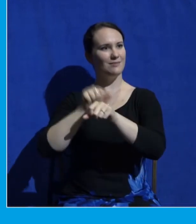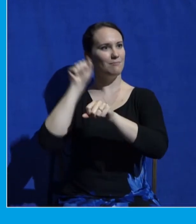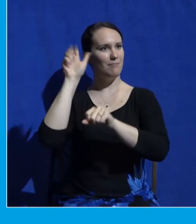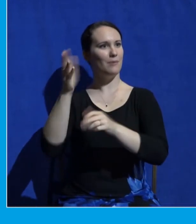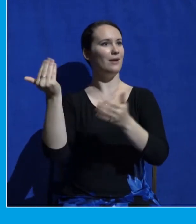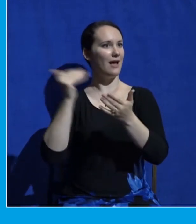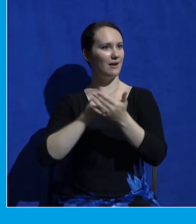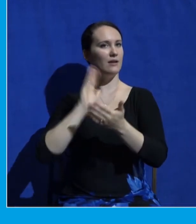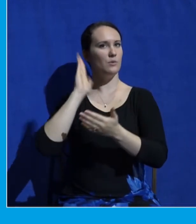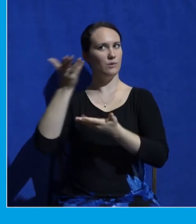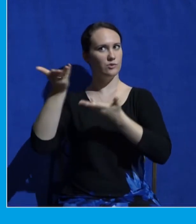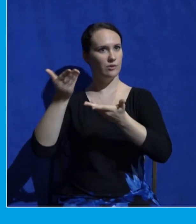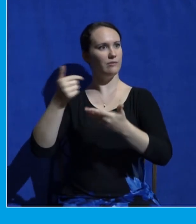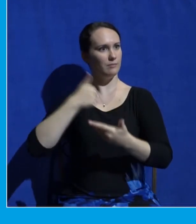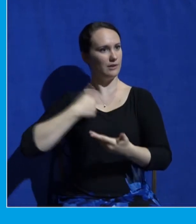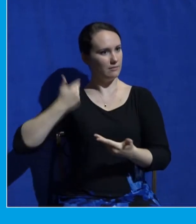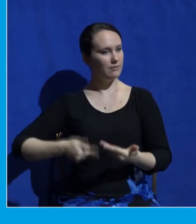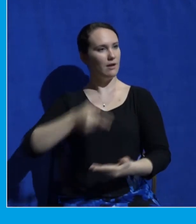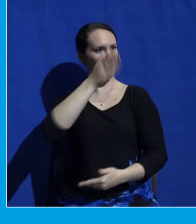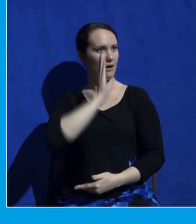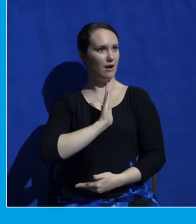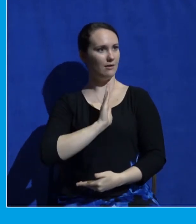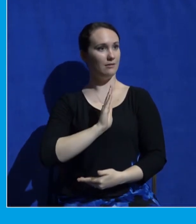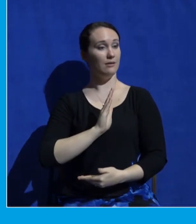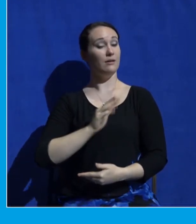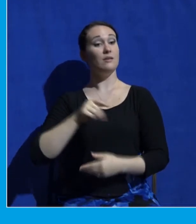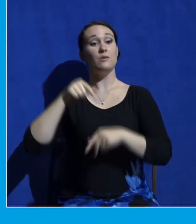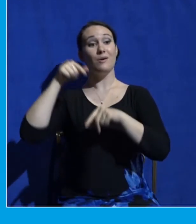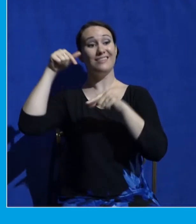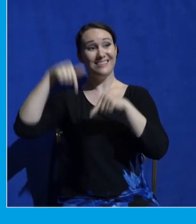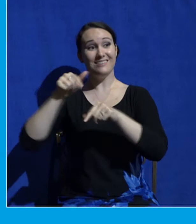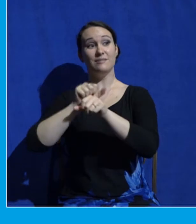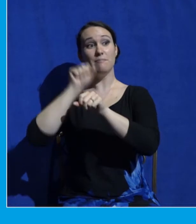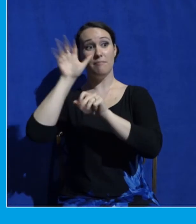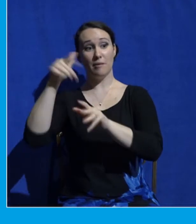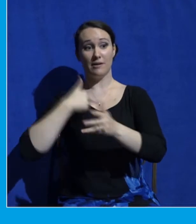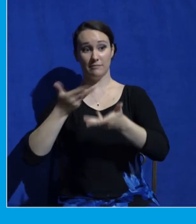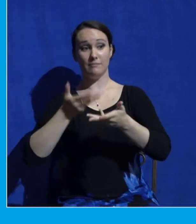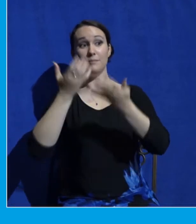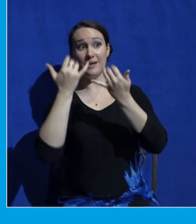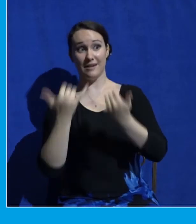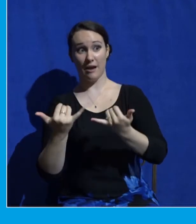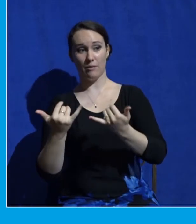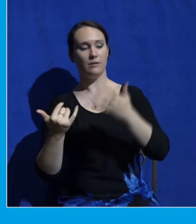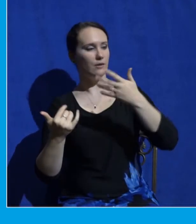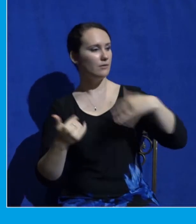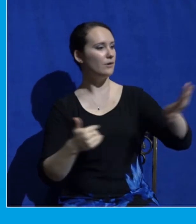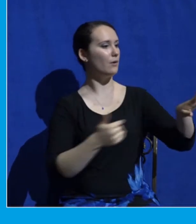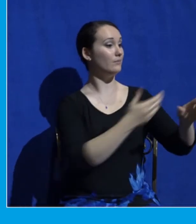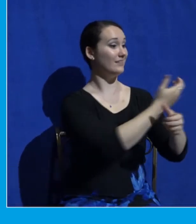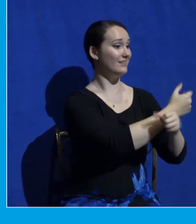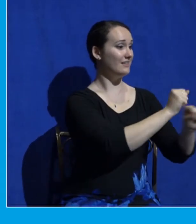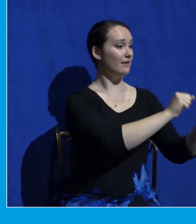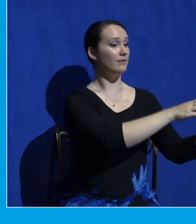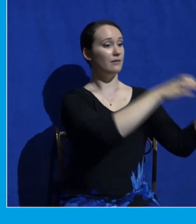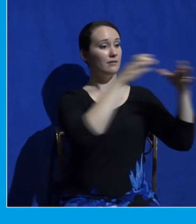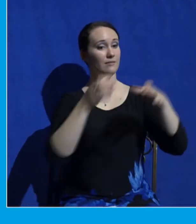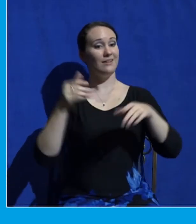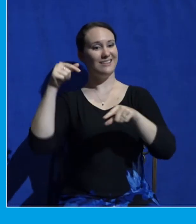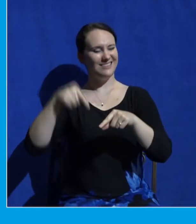On this mountain. I'm going to bring you back to this mountain. So fast forward, God does exactly what